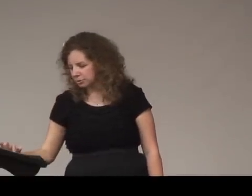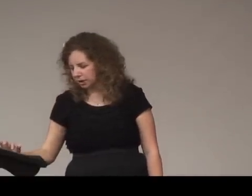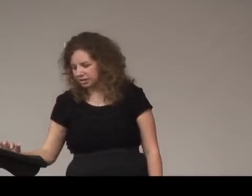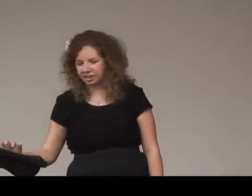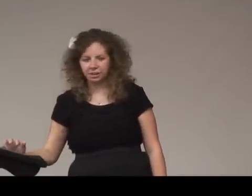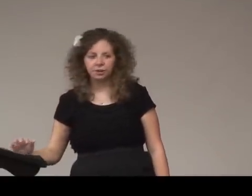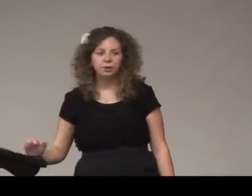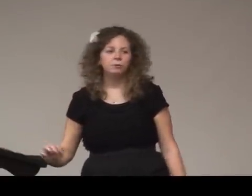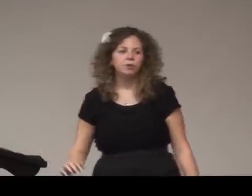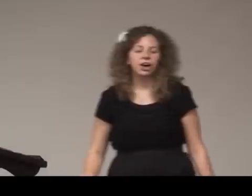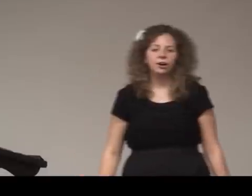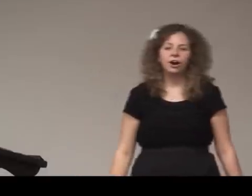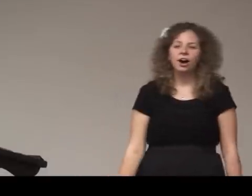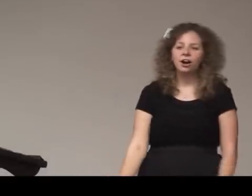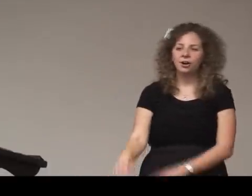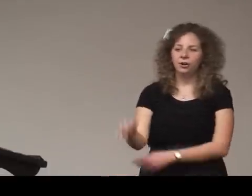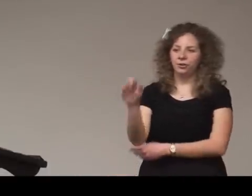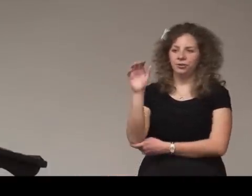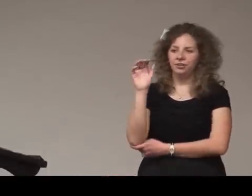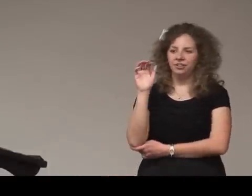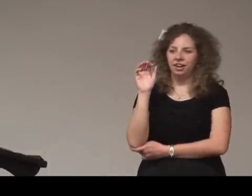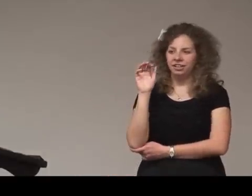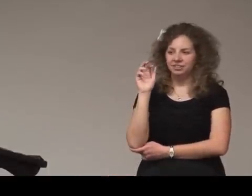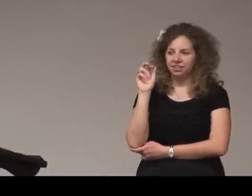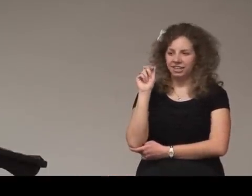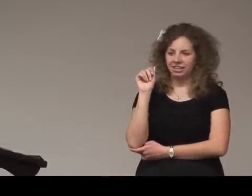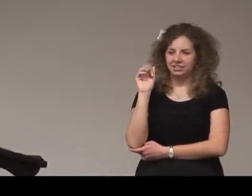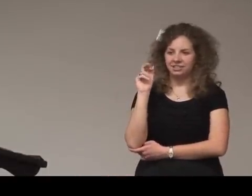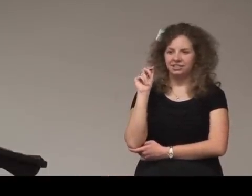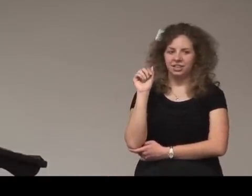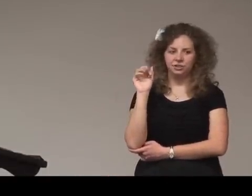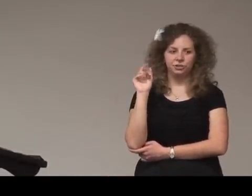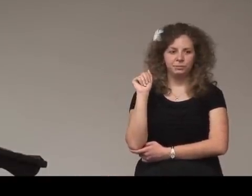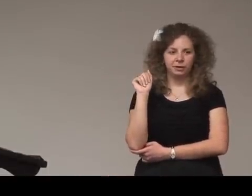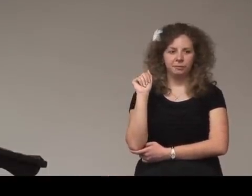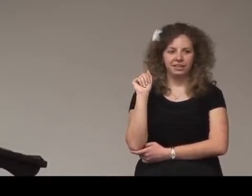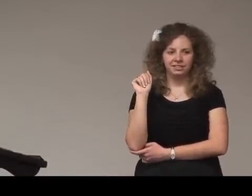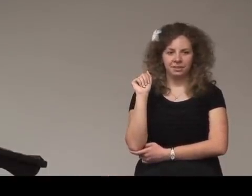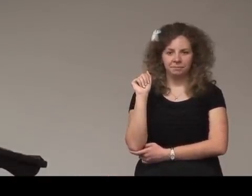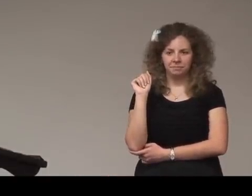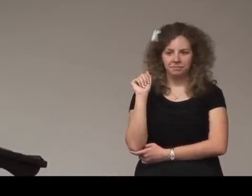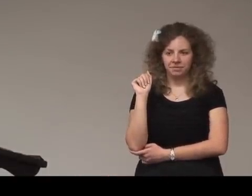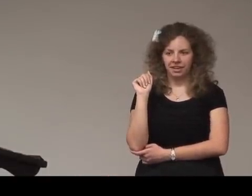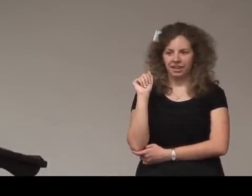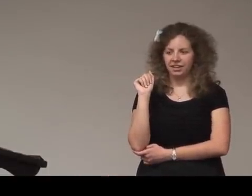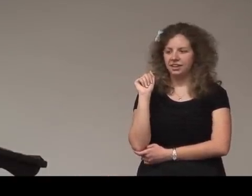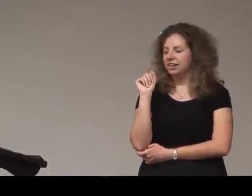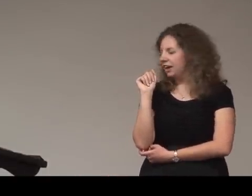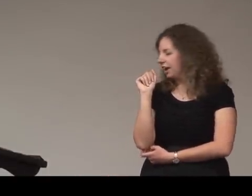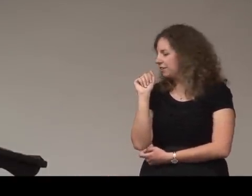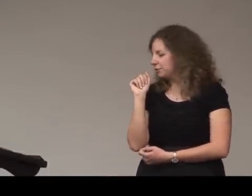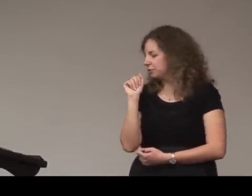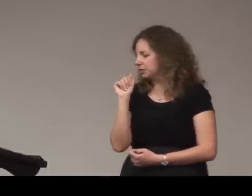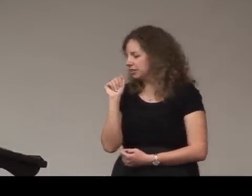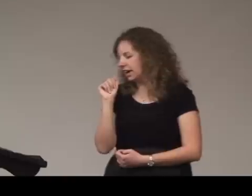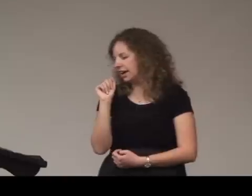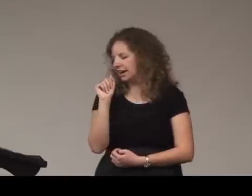responding will go oh I saw this and you'll spell it back to them okay and then you will say